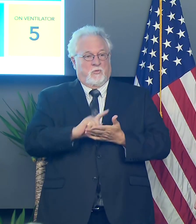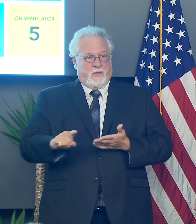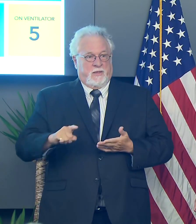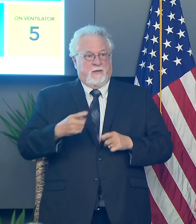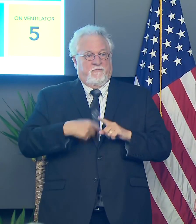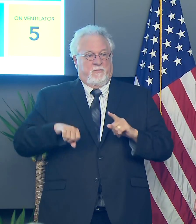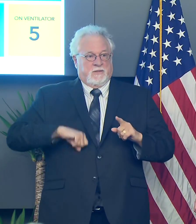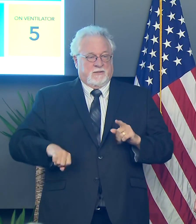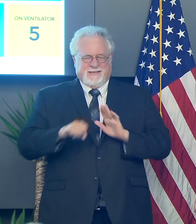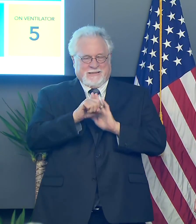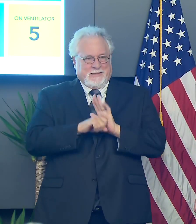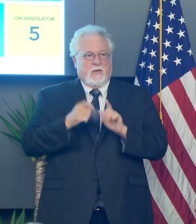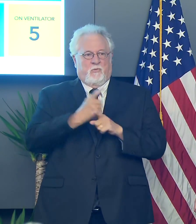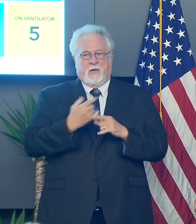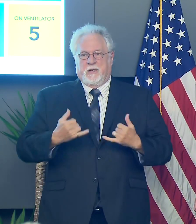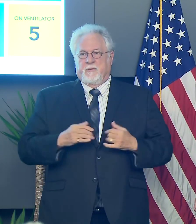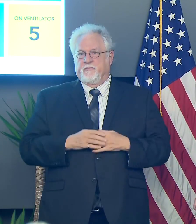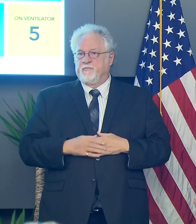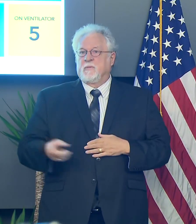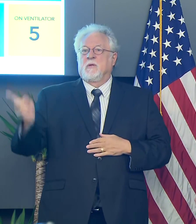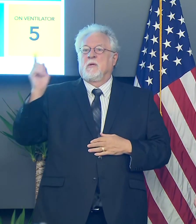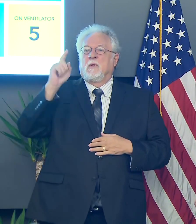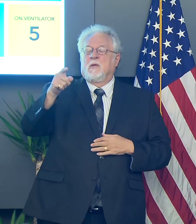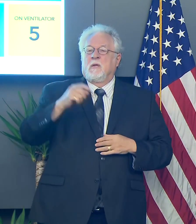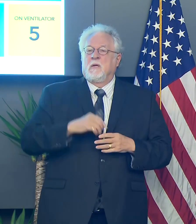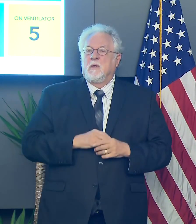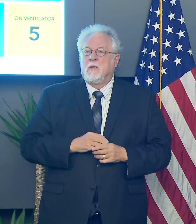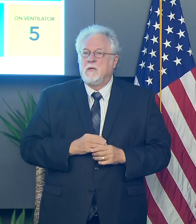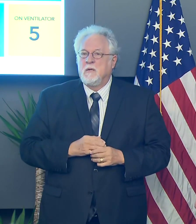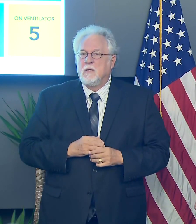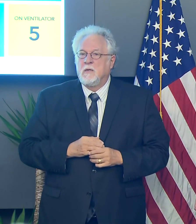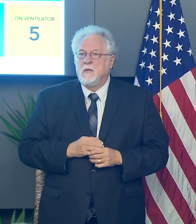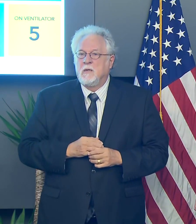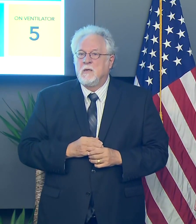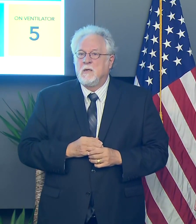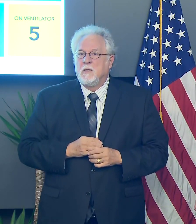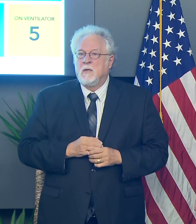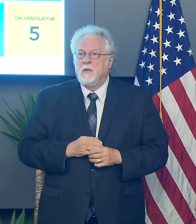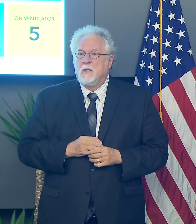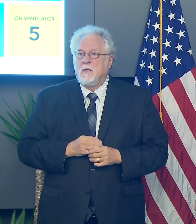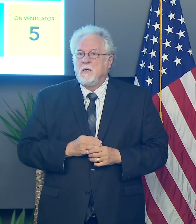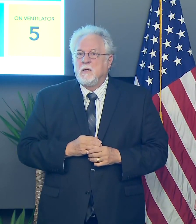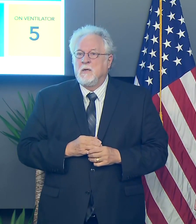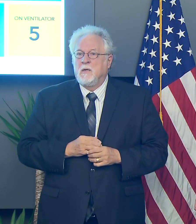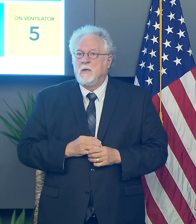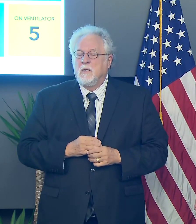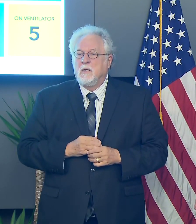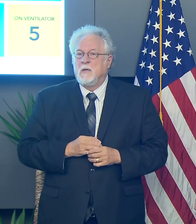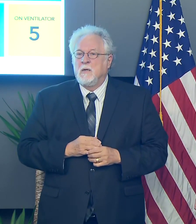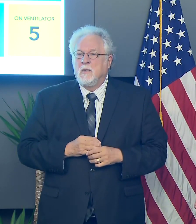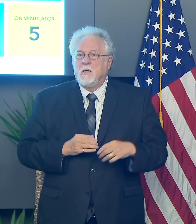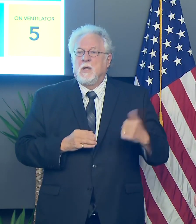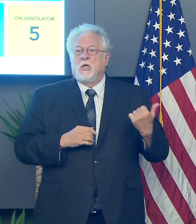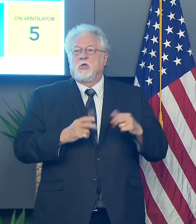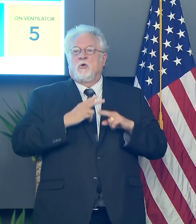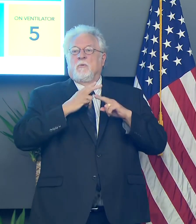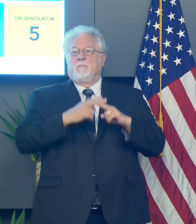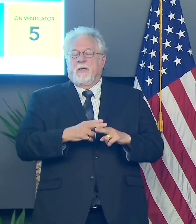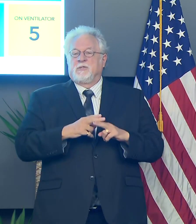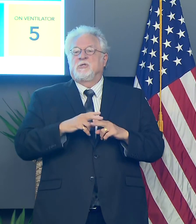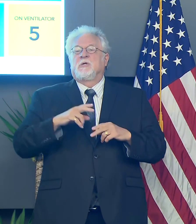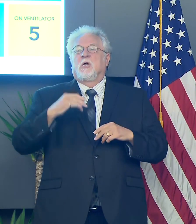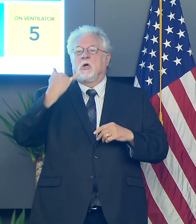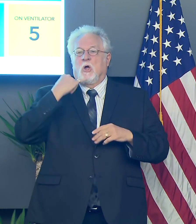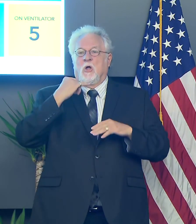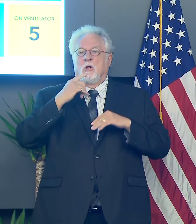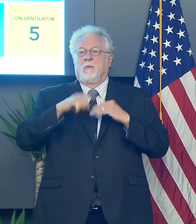right now. Yeah. Yes, sir. Governor, when you came out here, you happened, uh, to mention on your call with the task force, Dr. Burks and the